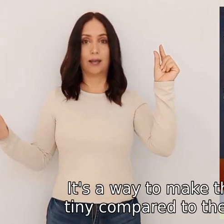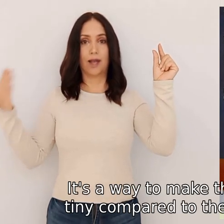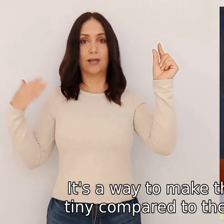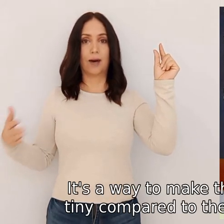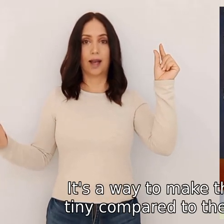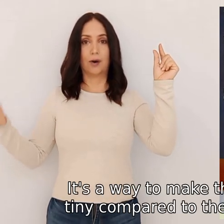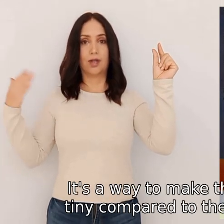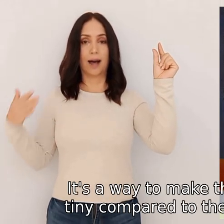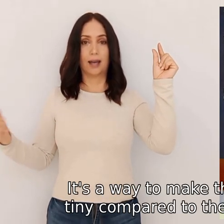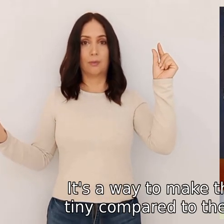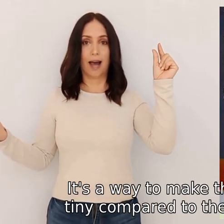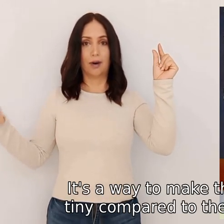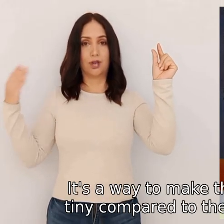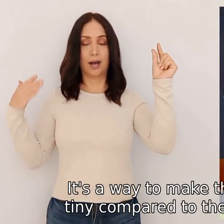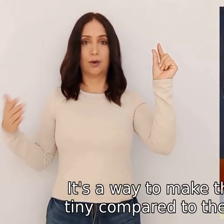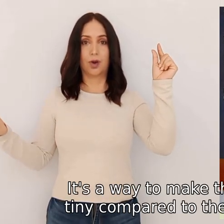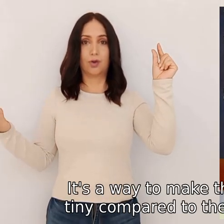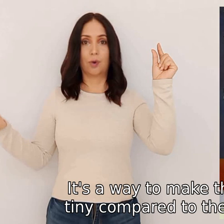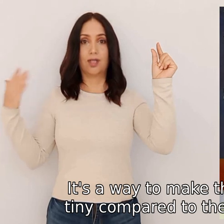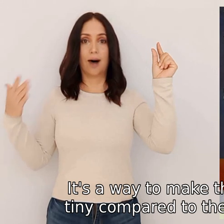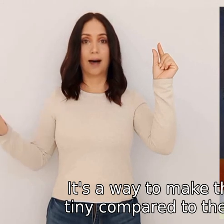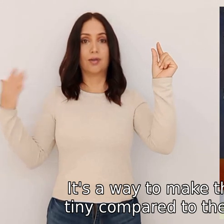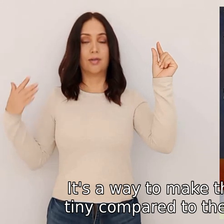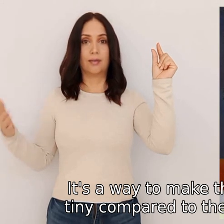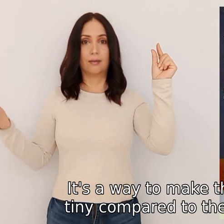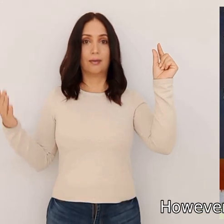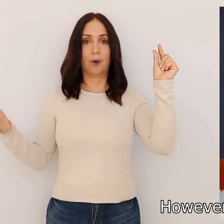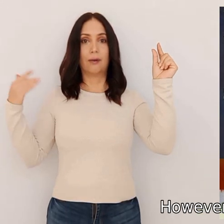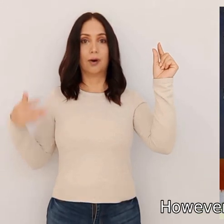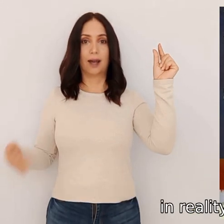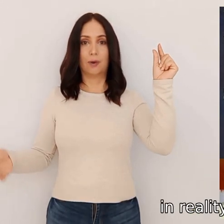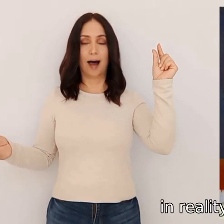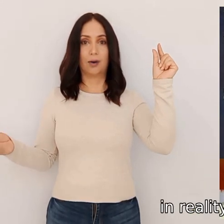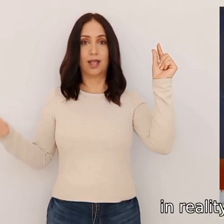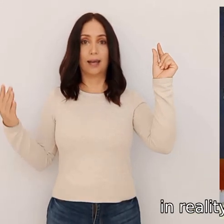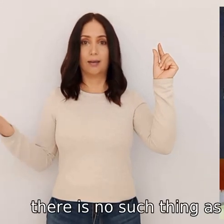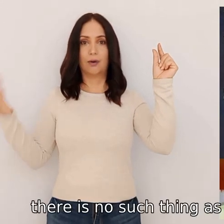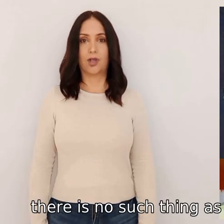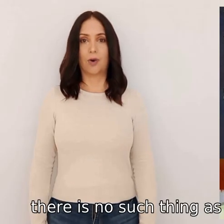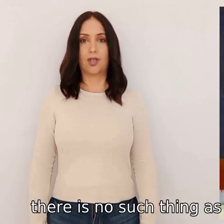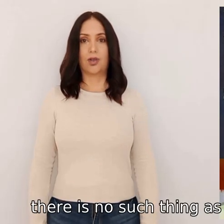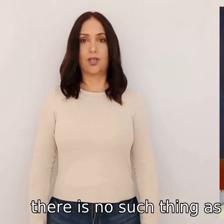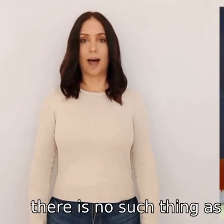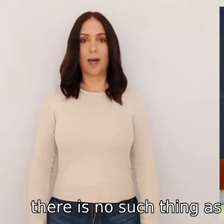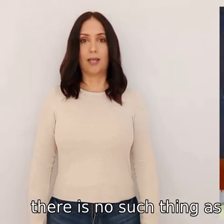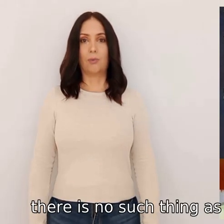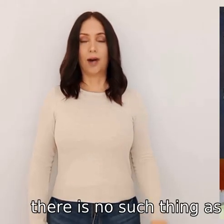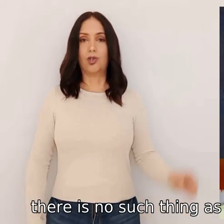make things appear tiny compared to their usual size however in reality there is no such thing as a real